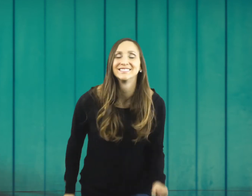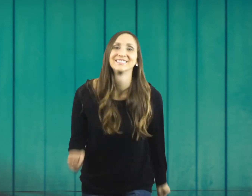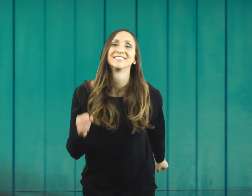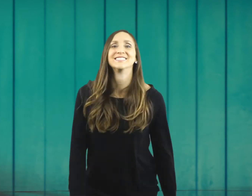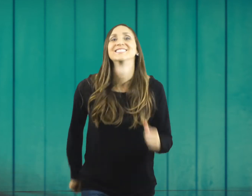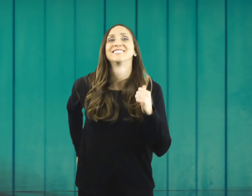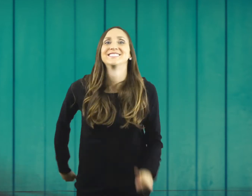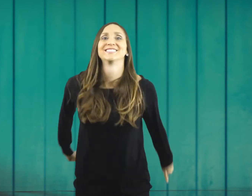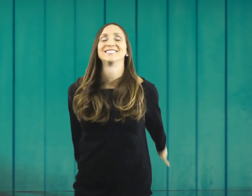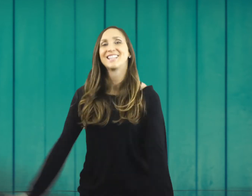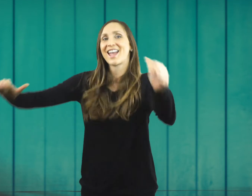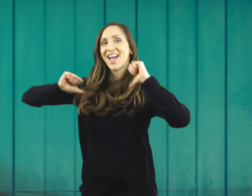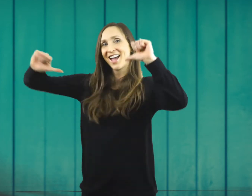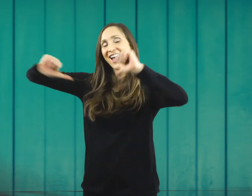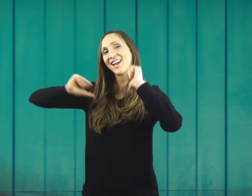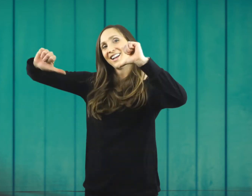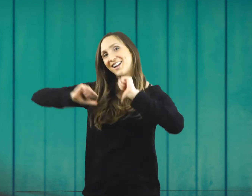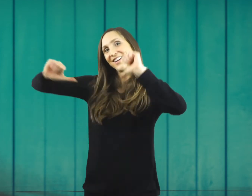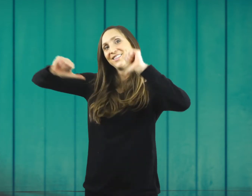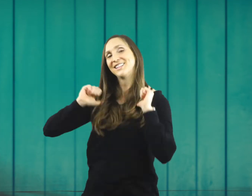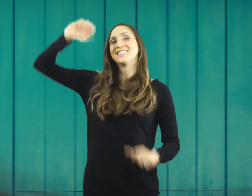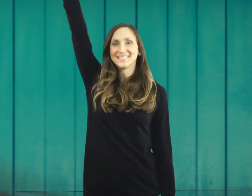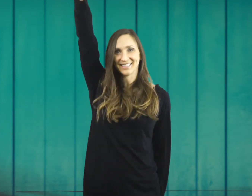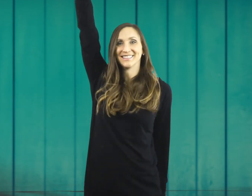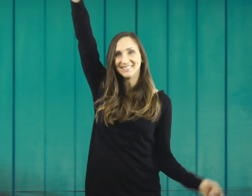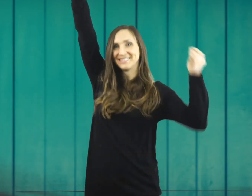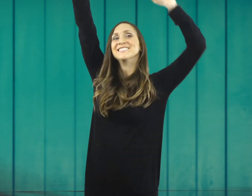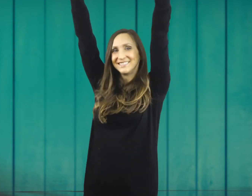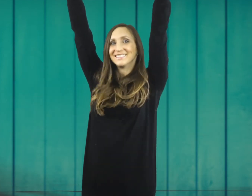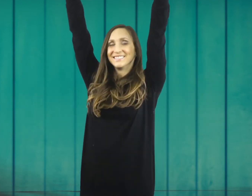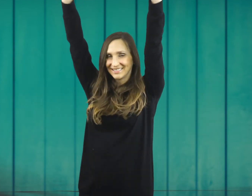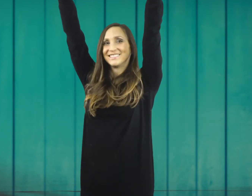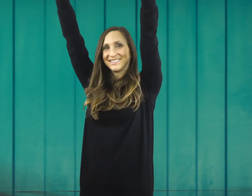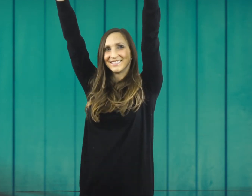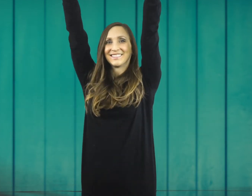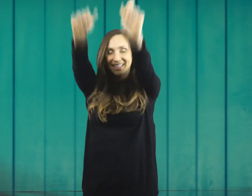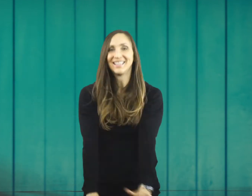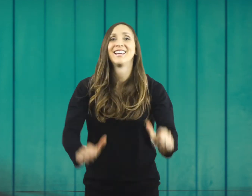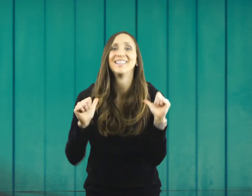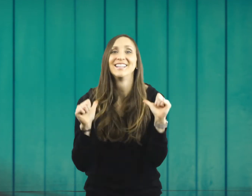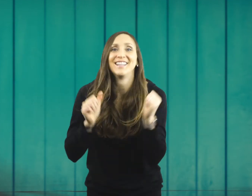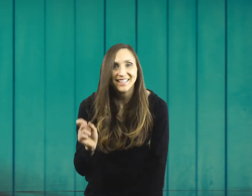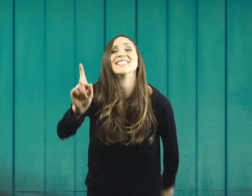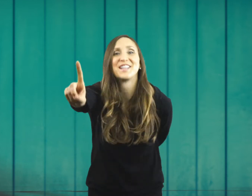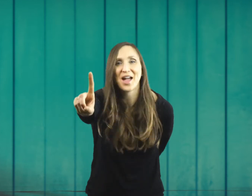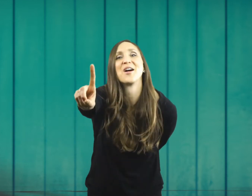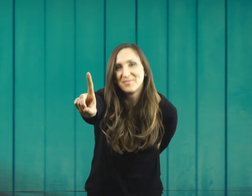I can always count on God. My God is number one.